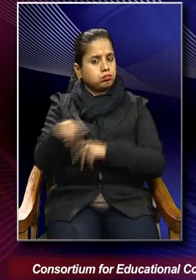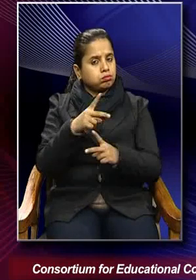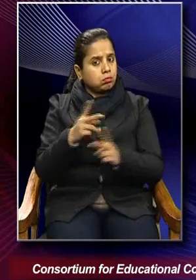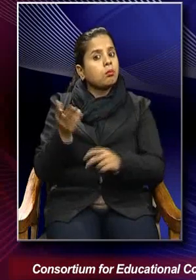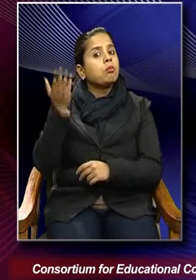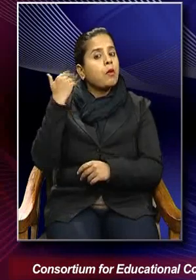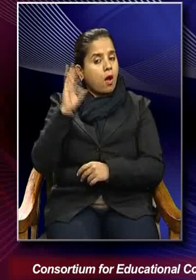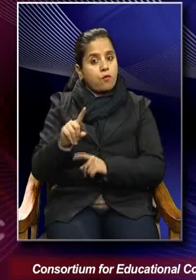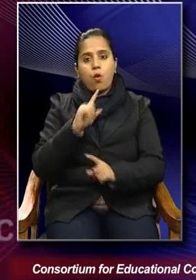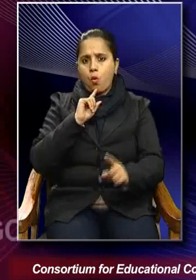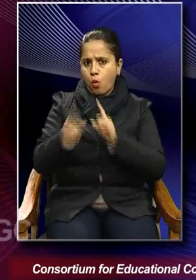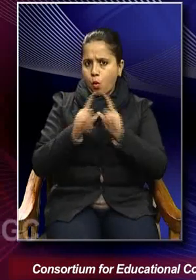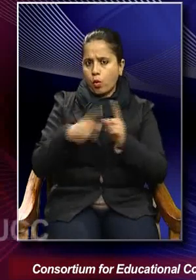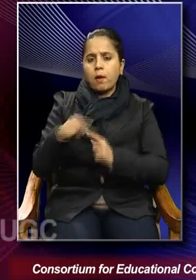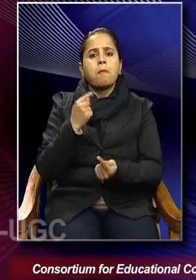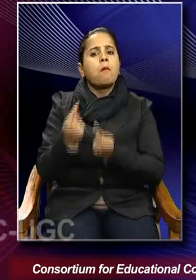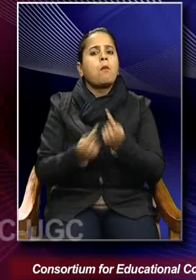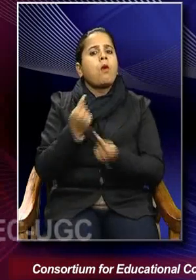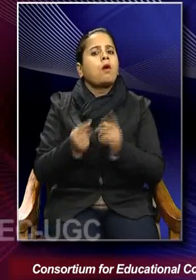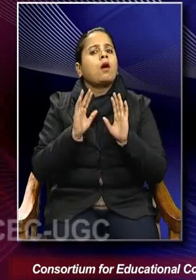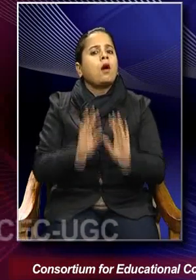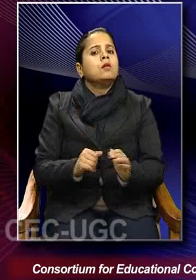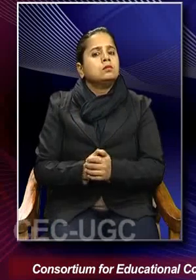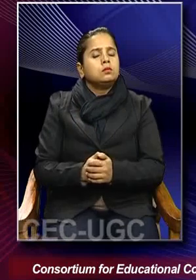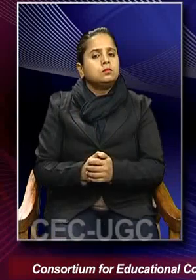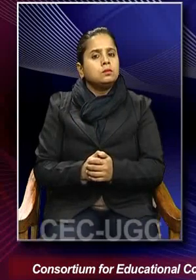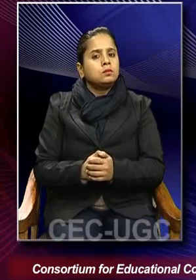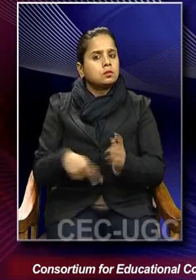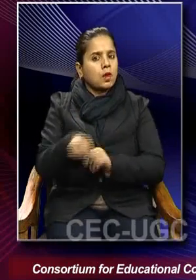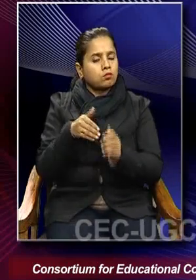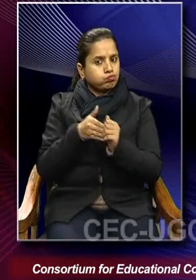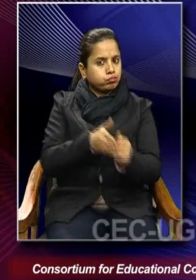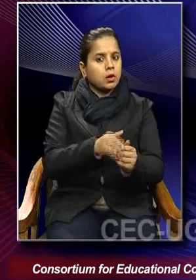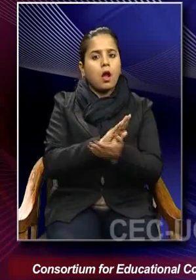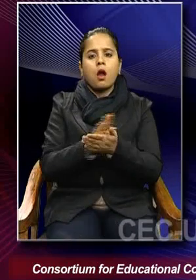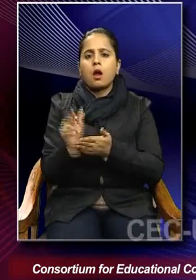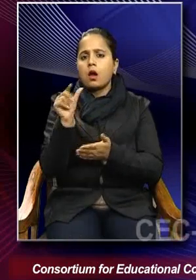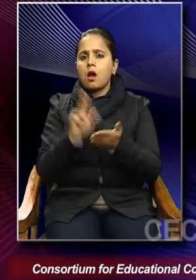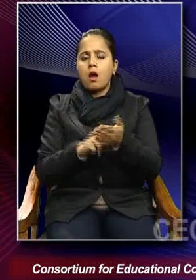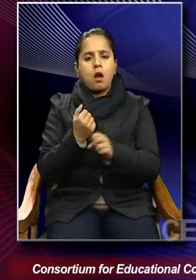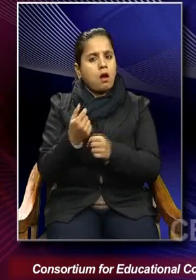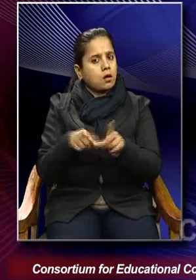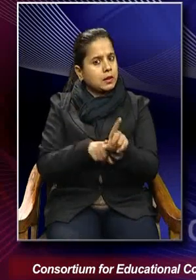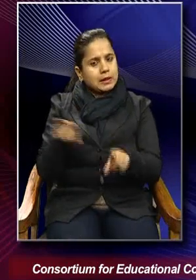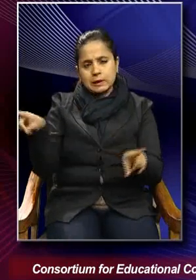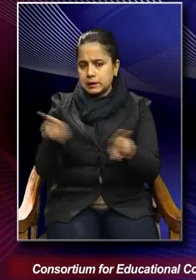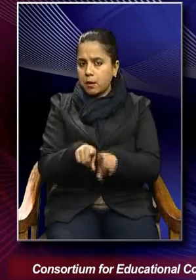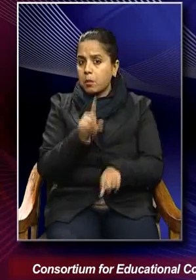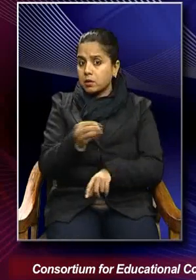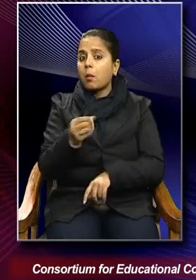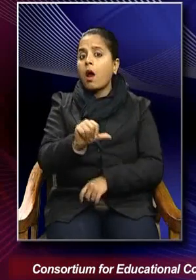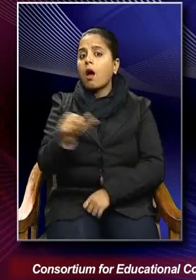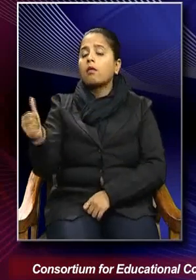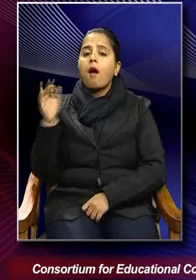dictatorial, uh, uh, dictatorial, uh, uh, uh, Hungary, and there are several others